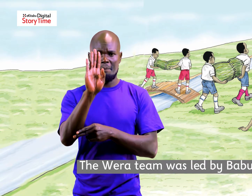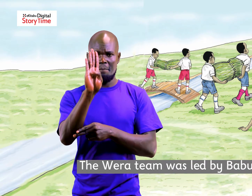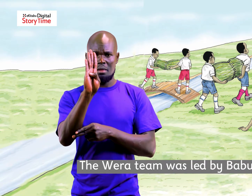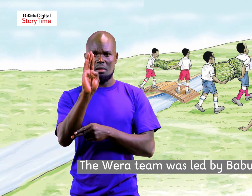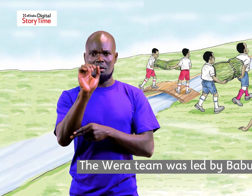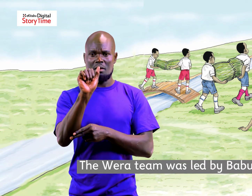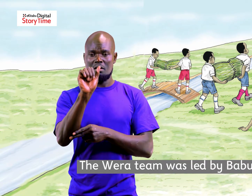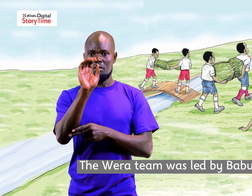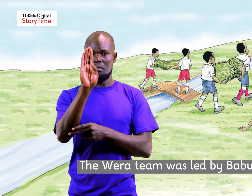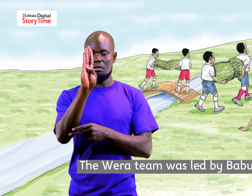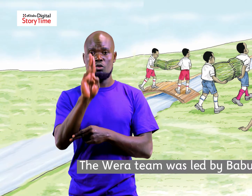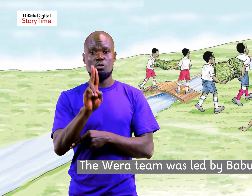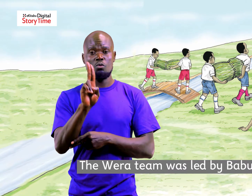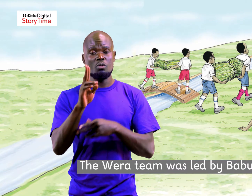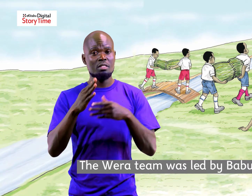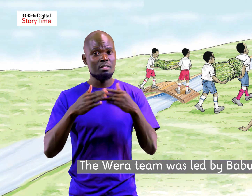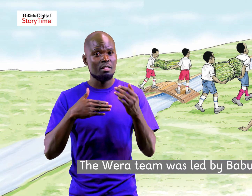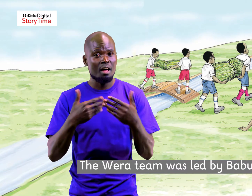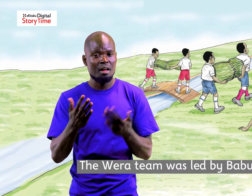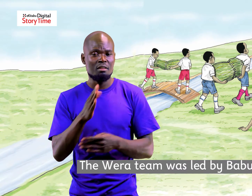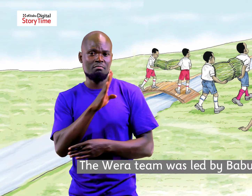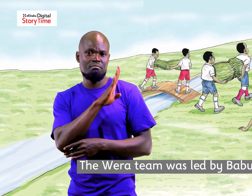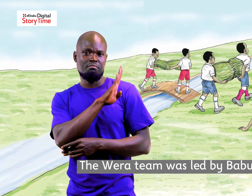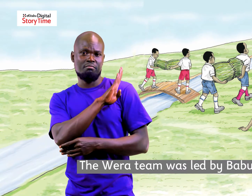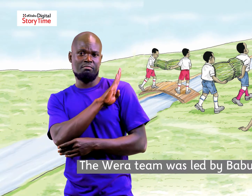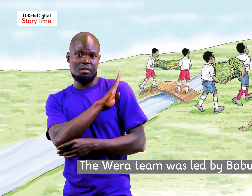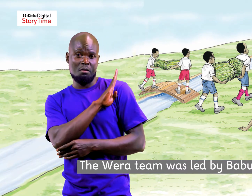the river team was led by babu